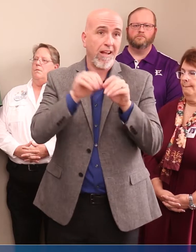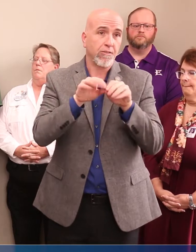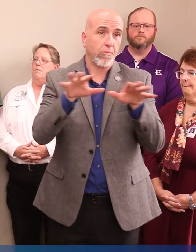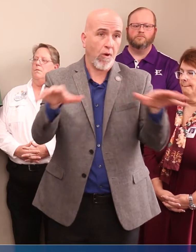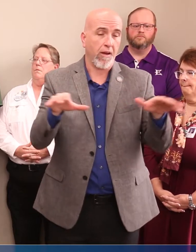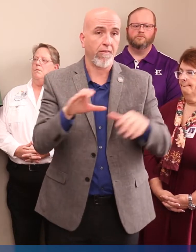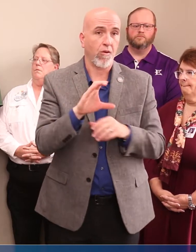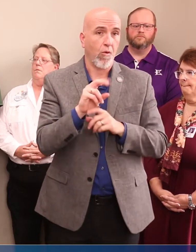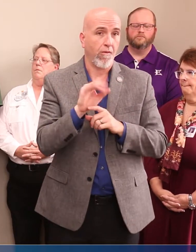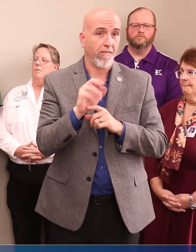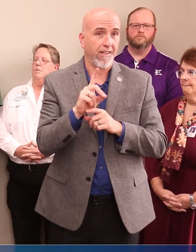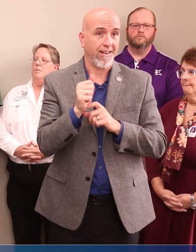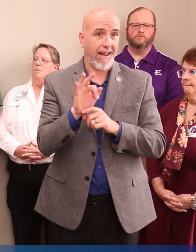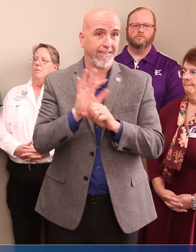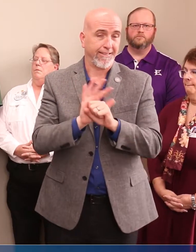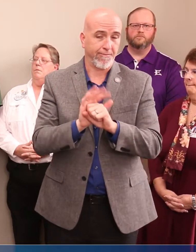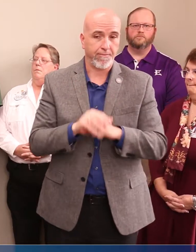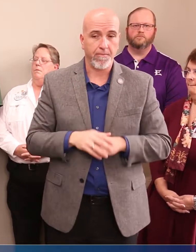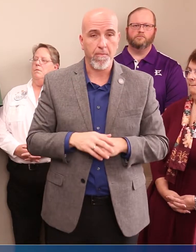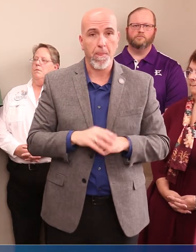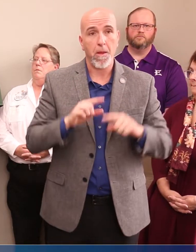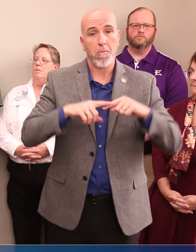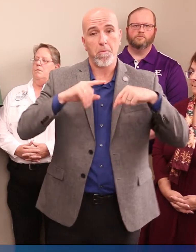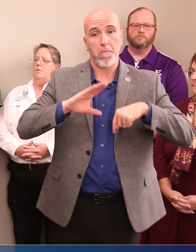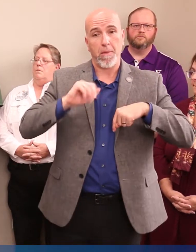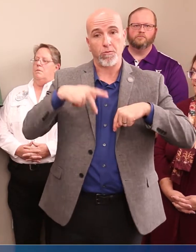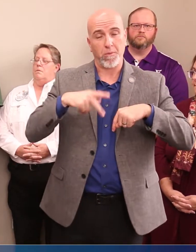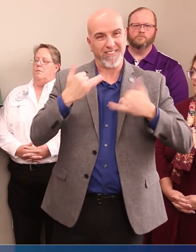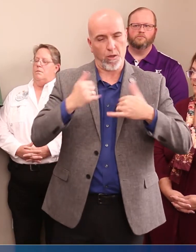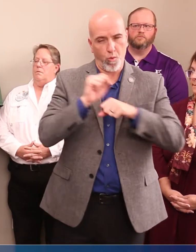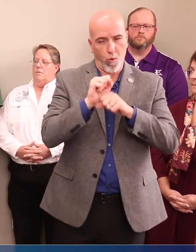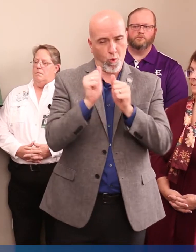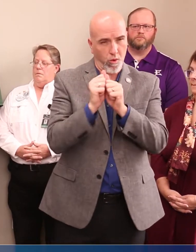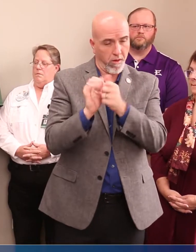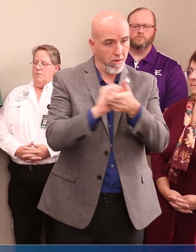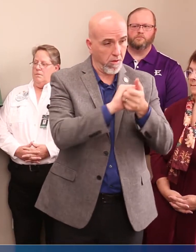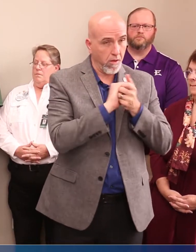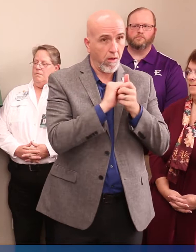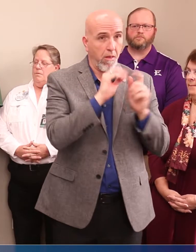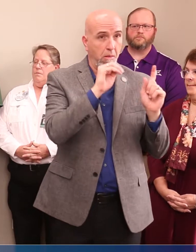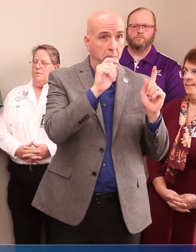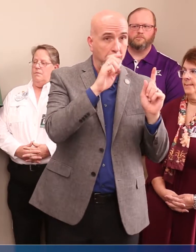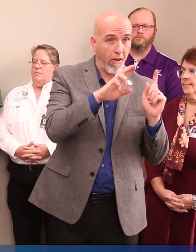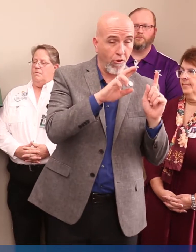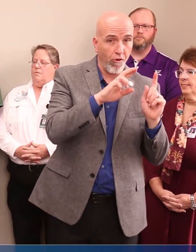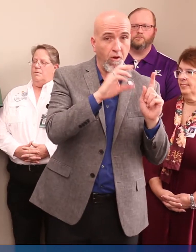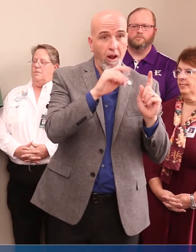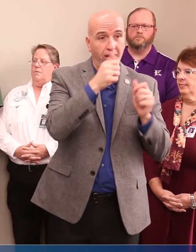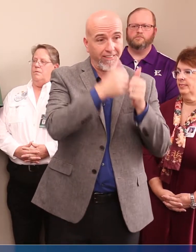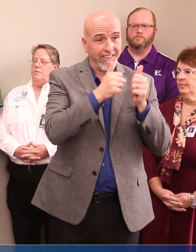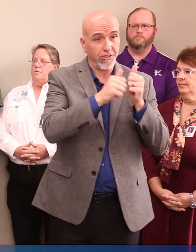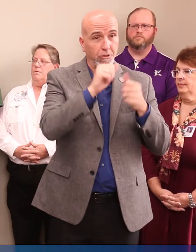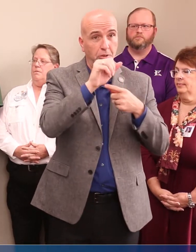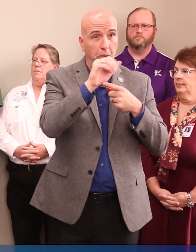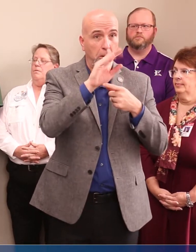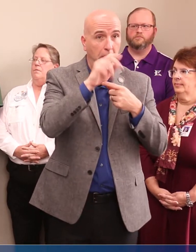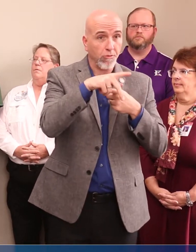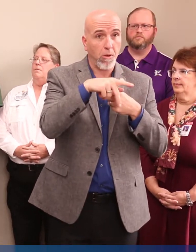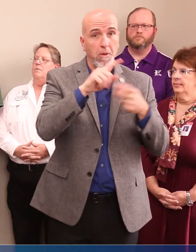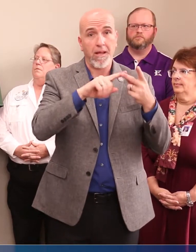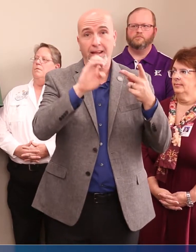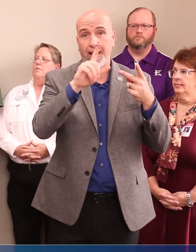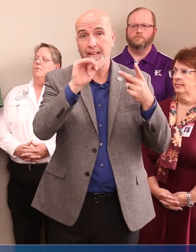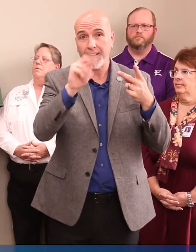of COVID-19. Whereas Bastrop County is working collaboratively with the mayors of the cities of Bastrop, Elgin, and